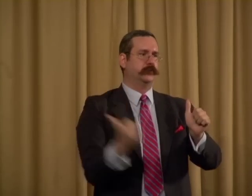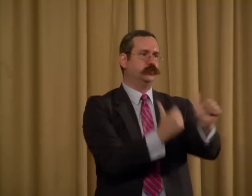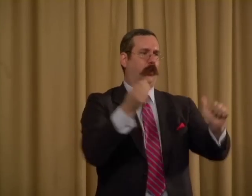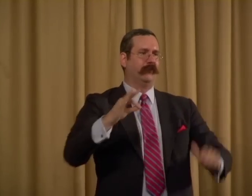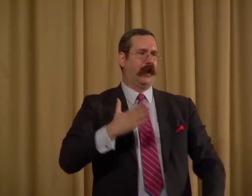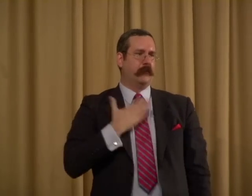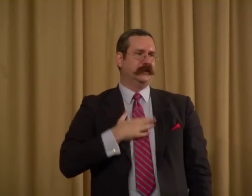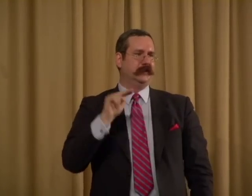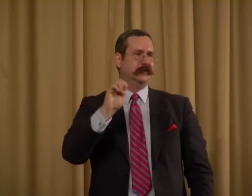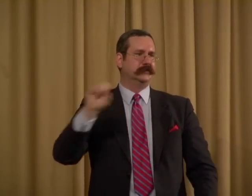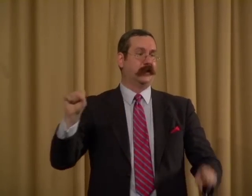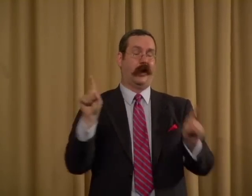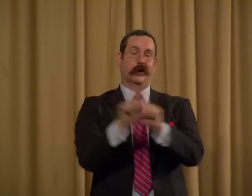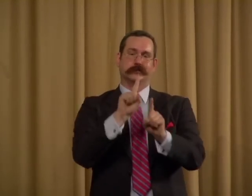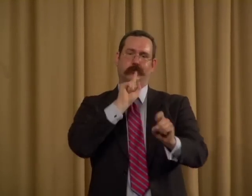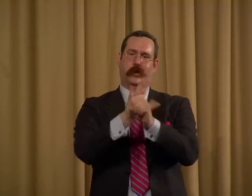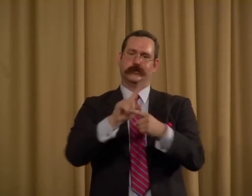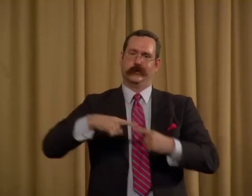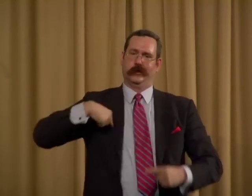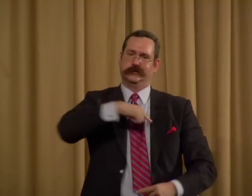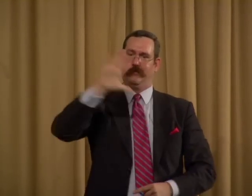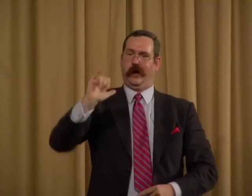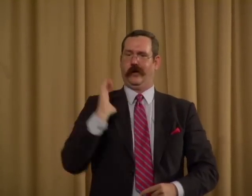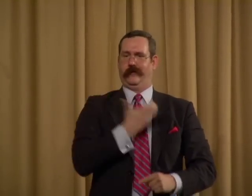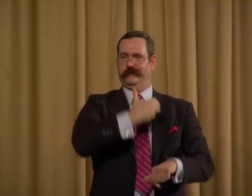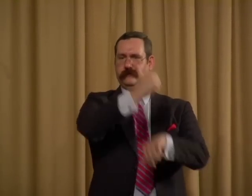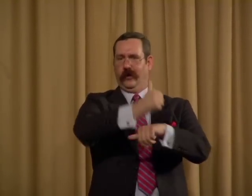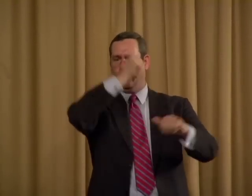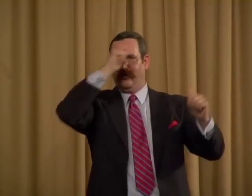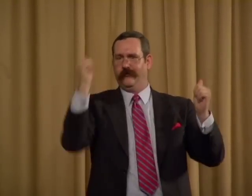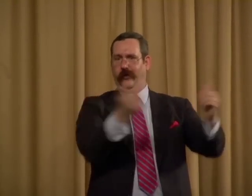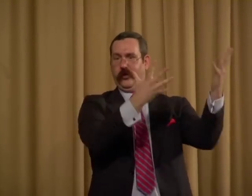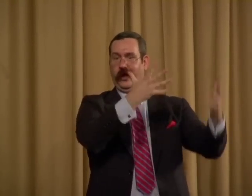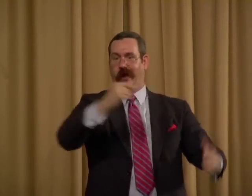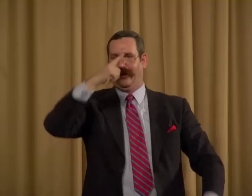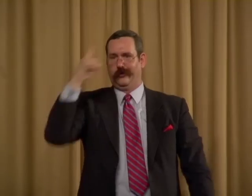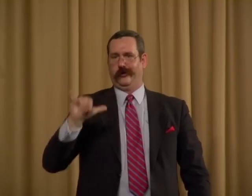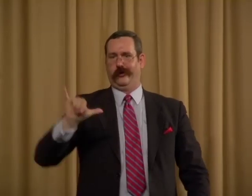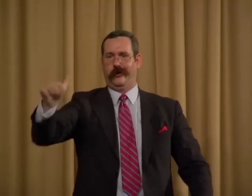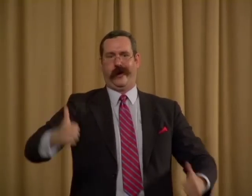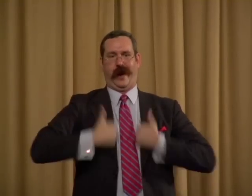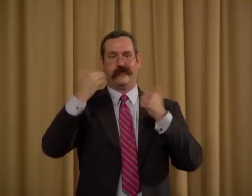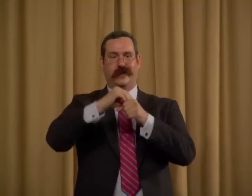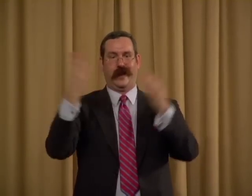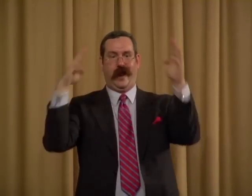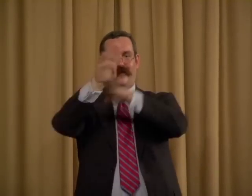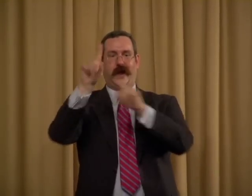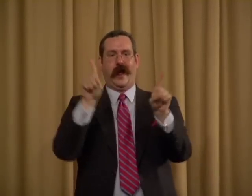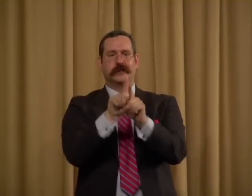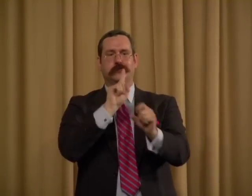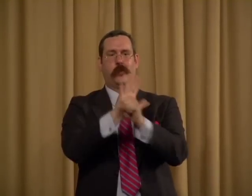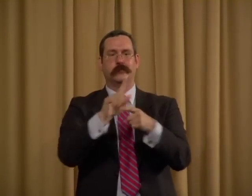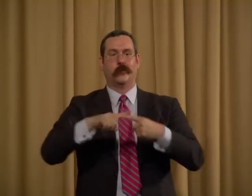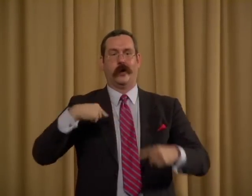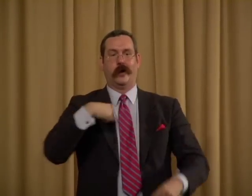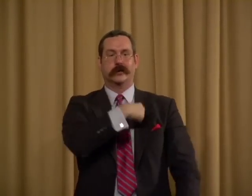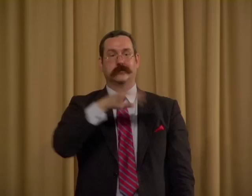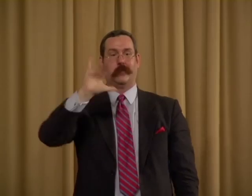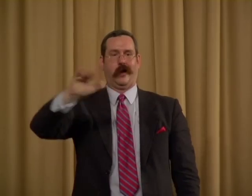life, liberty, and pursuit of happiness, promised to us through our founding fathers, and forever in heaven,